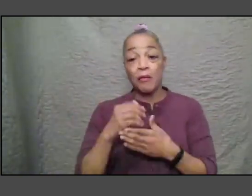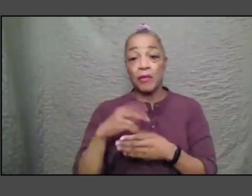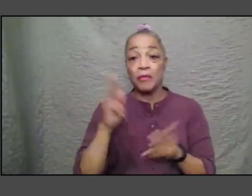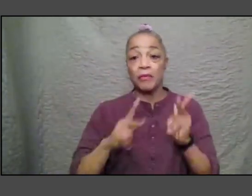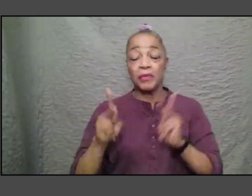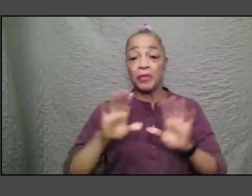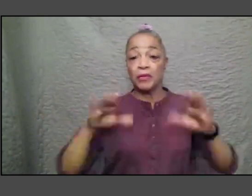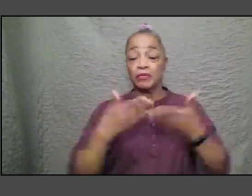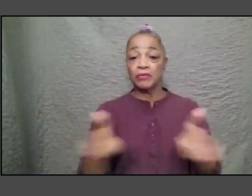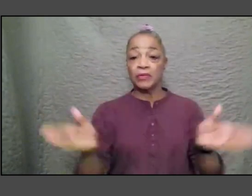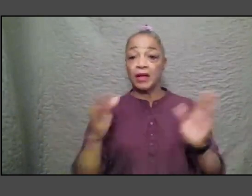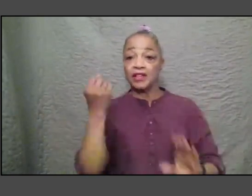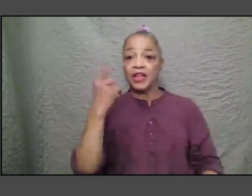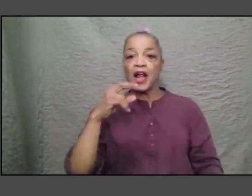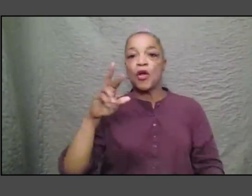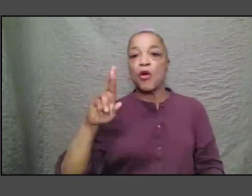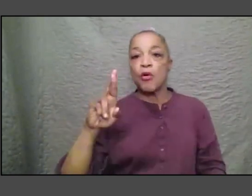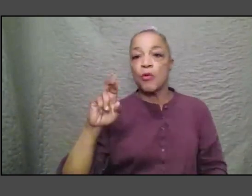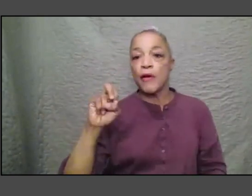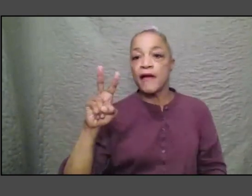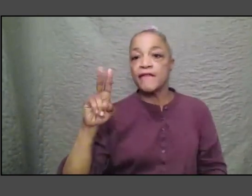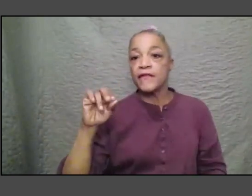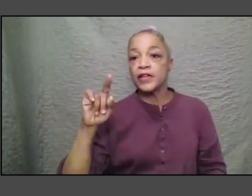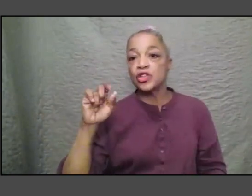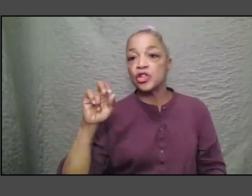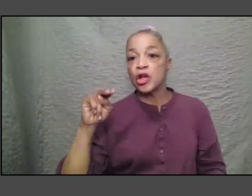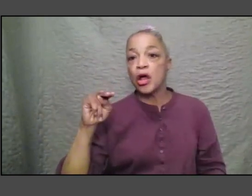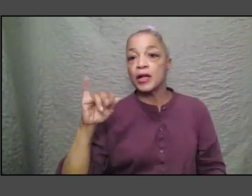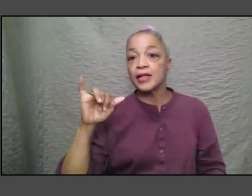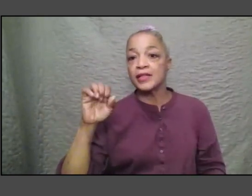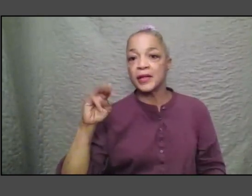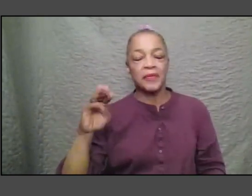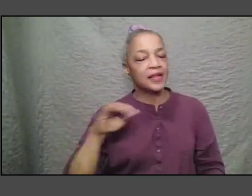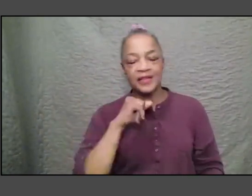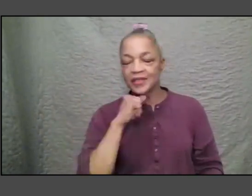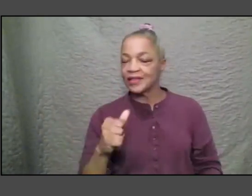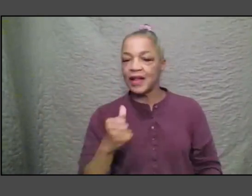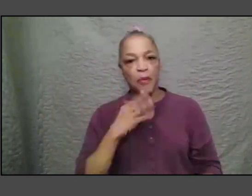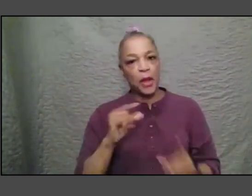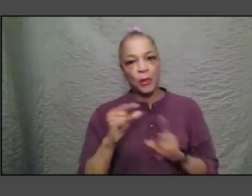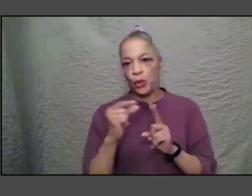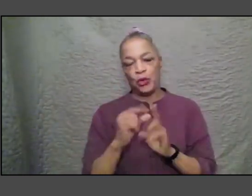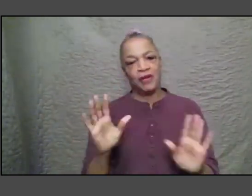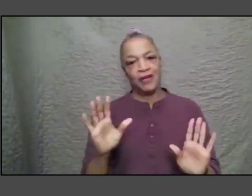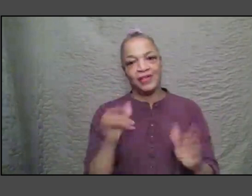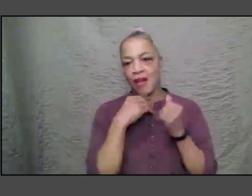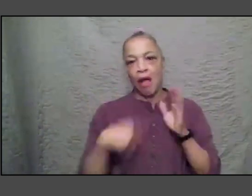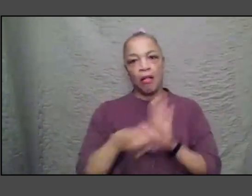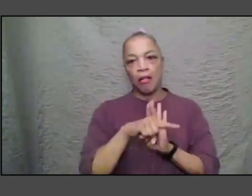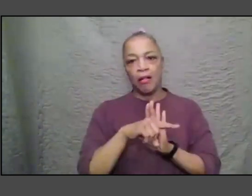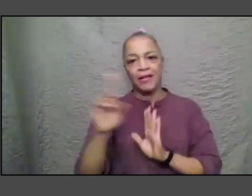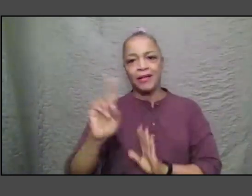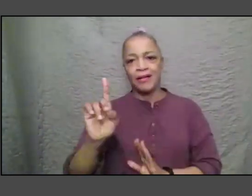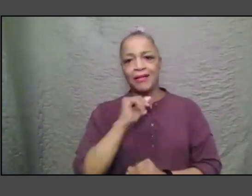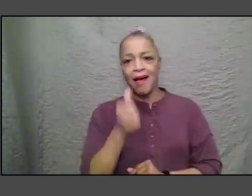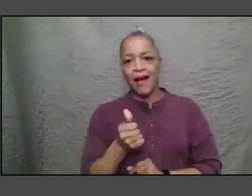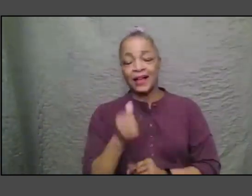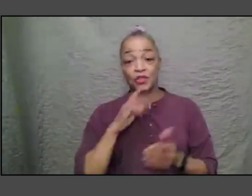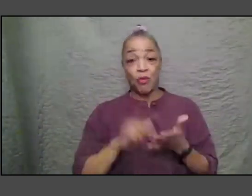word revisionism is what we've done our whole career um and i think that this notion whether it is the